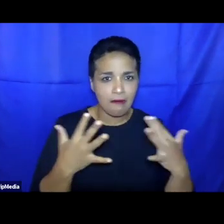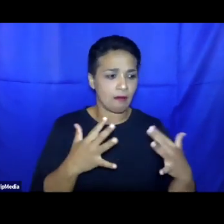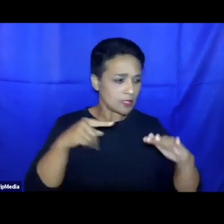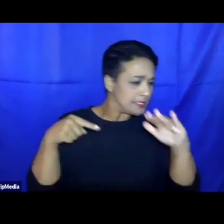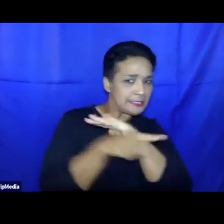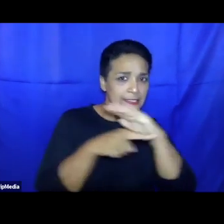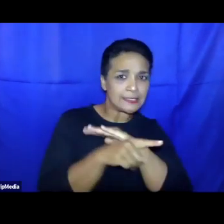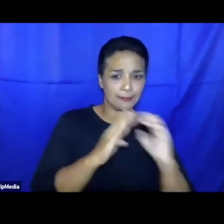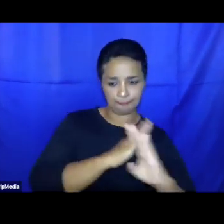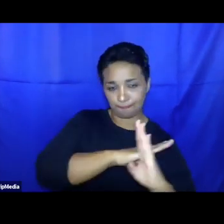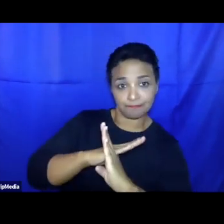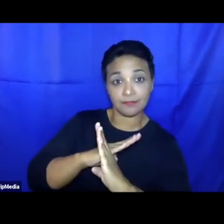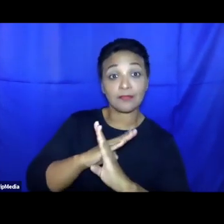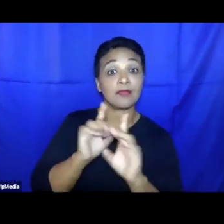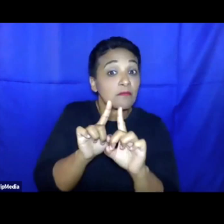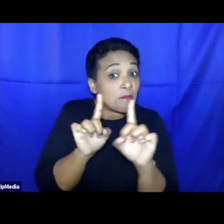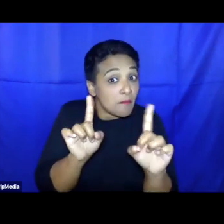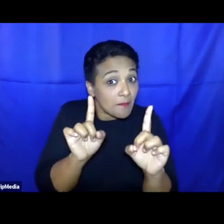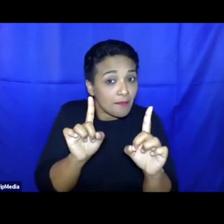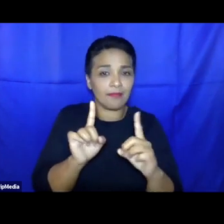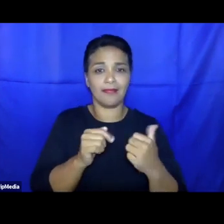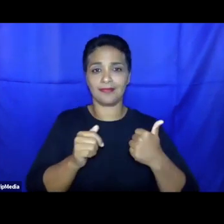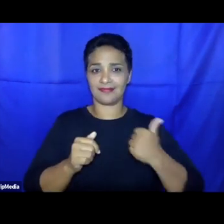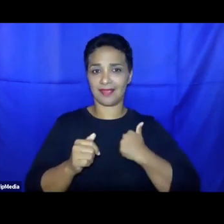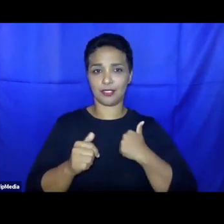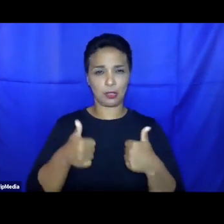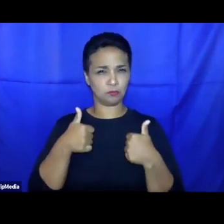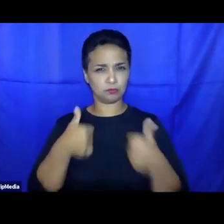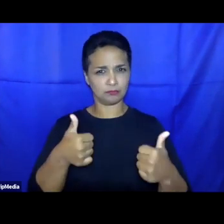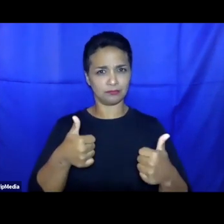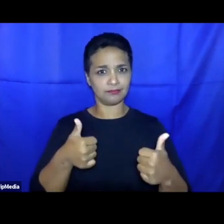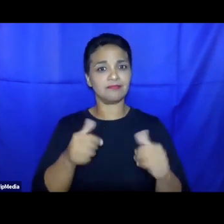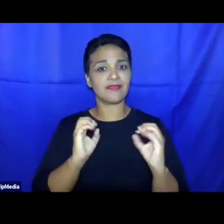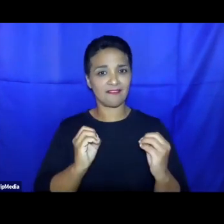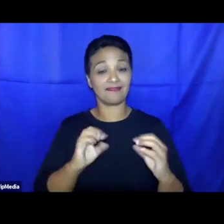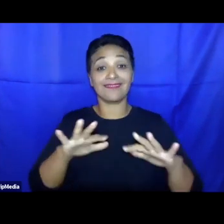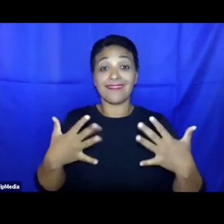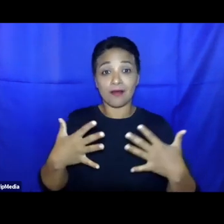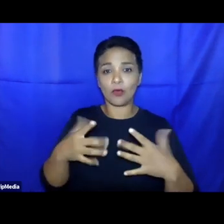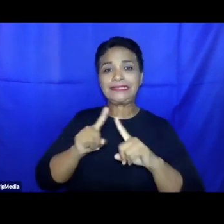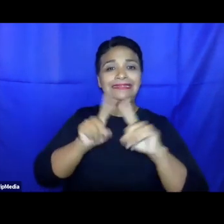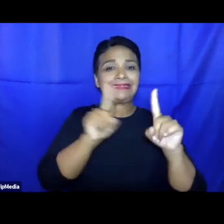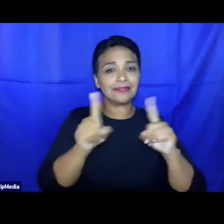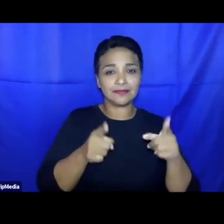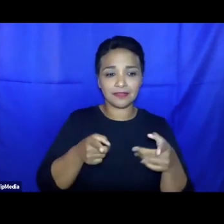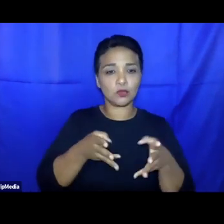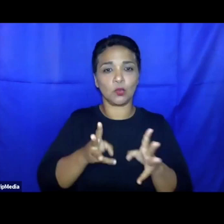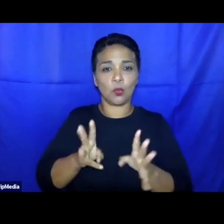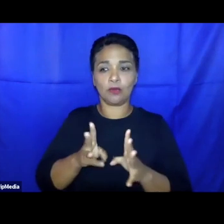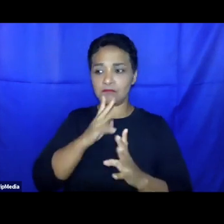Canada does it with great success, I must say, through remote control techniques that are less visibly violent than the ones that we